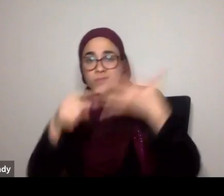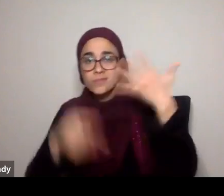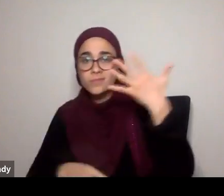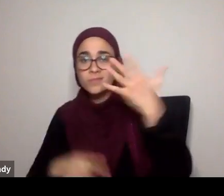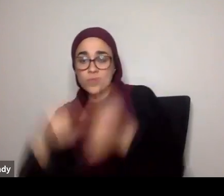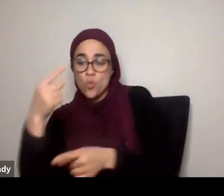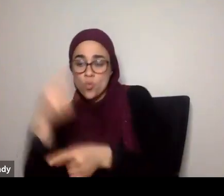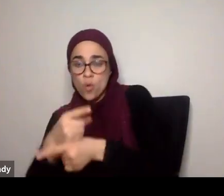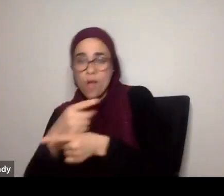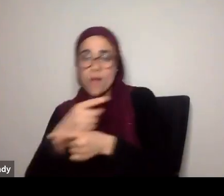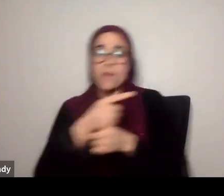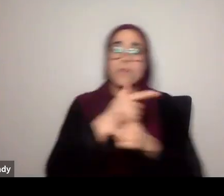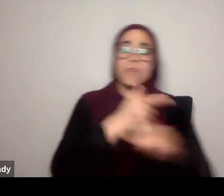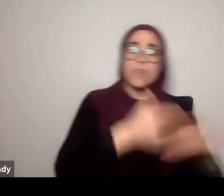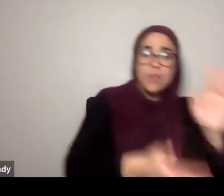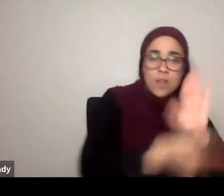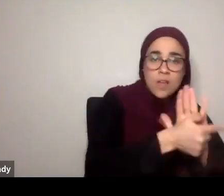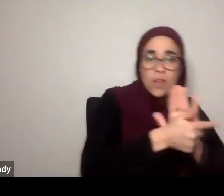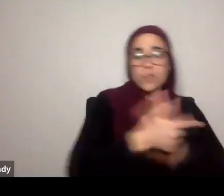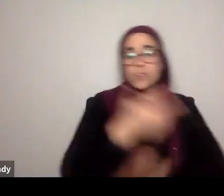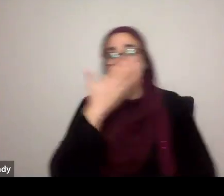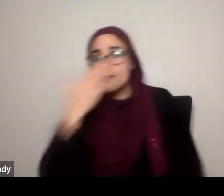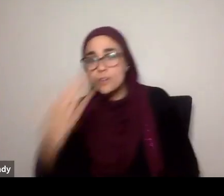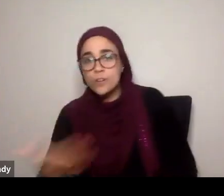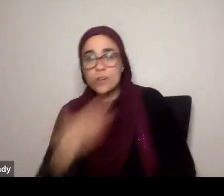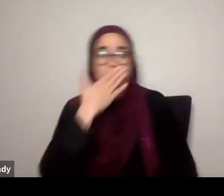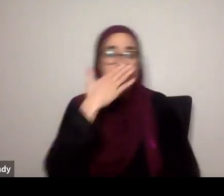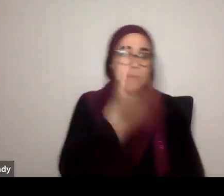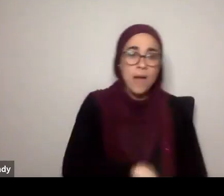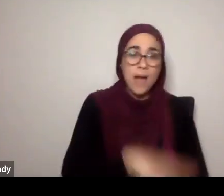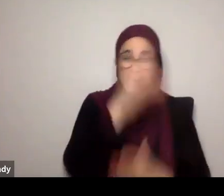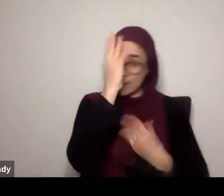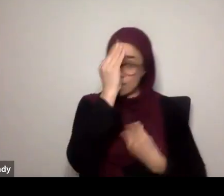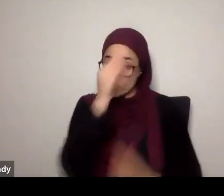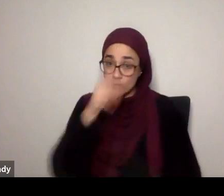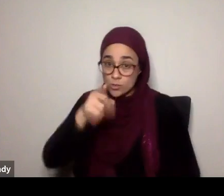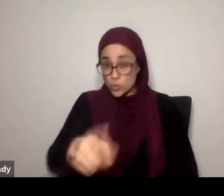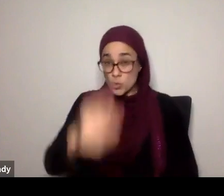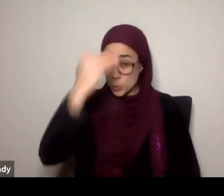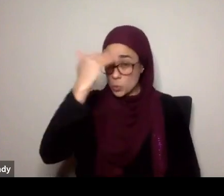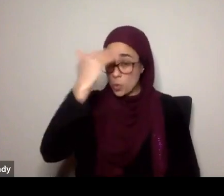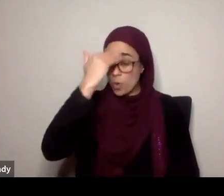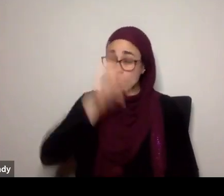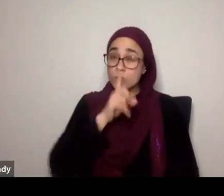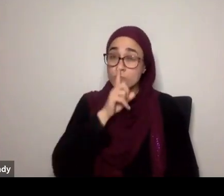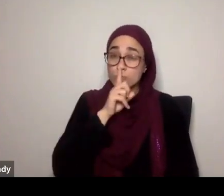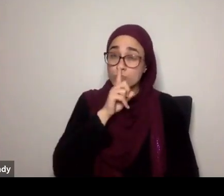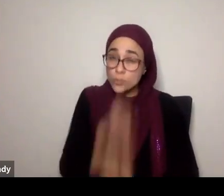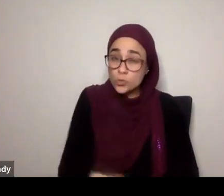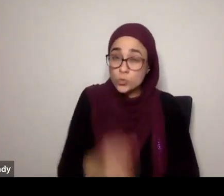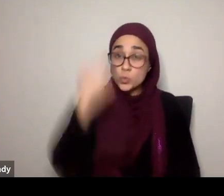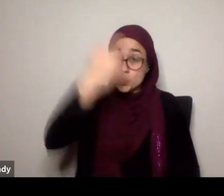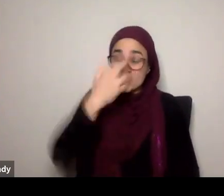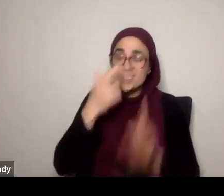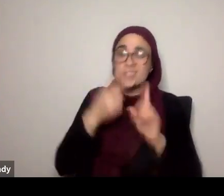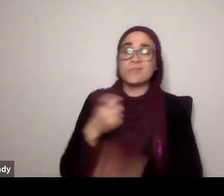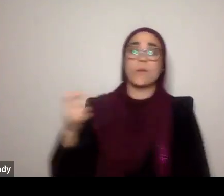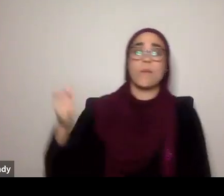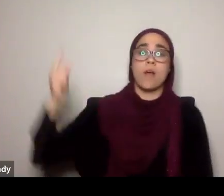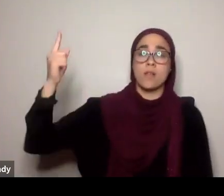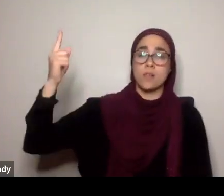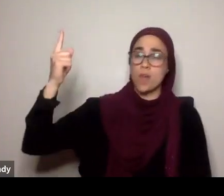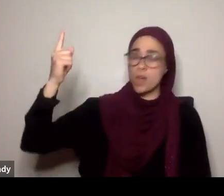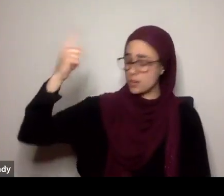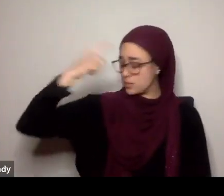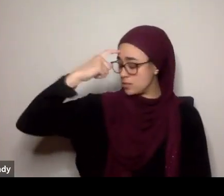information that I know for sure is true because I believe firmly that it comes from you and have this immense